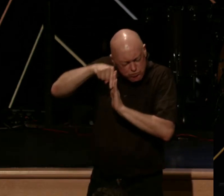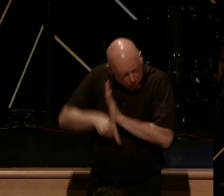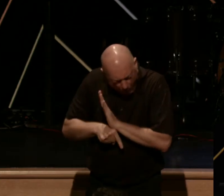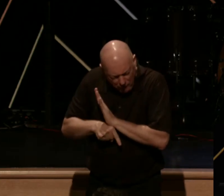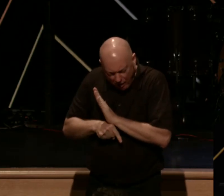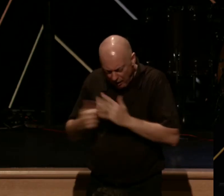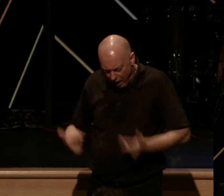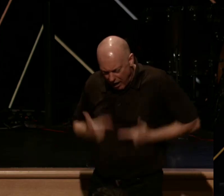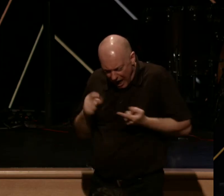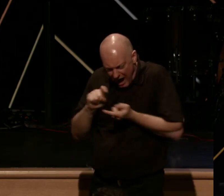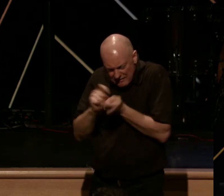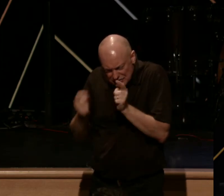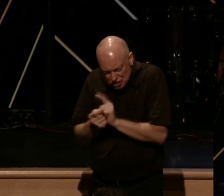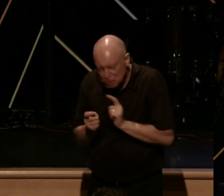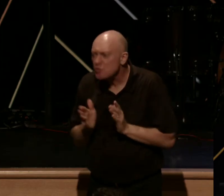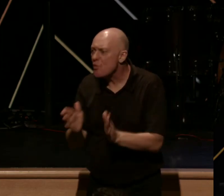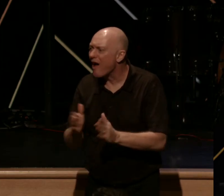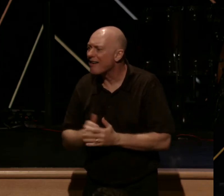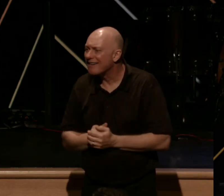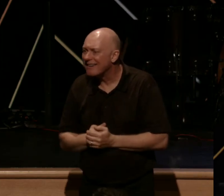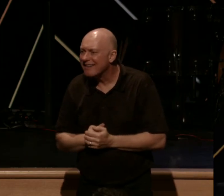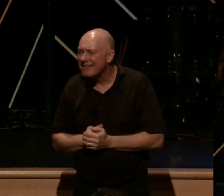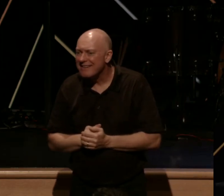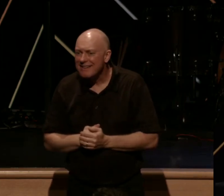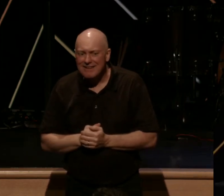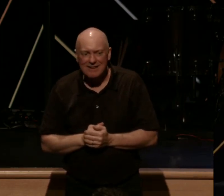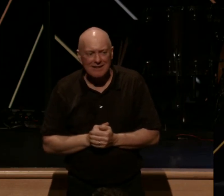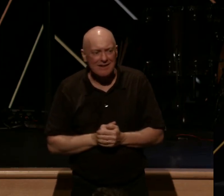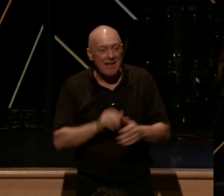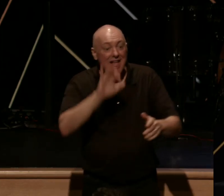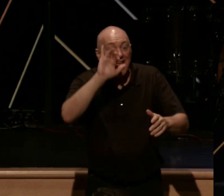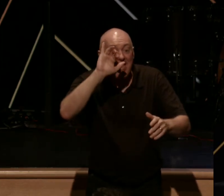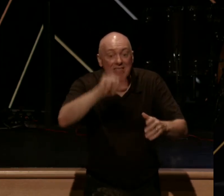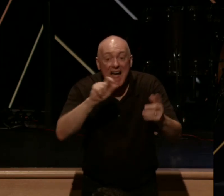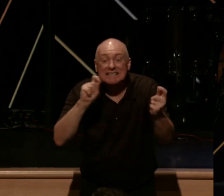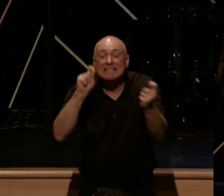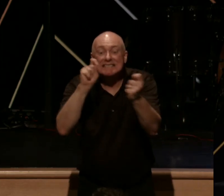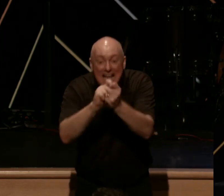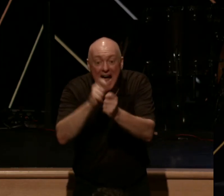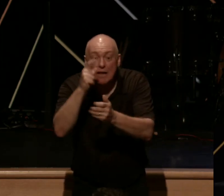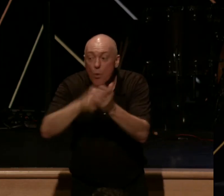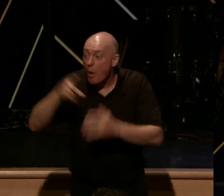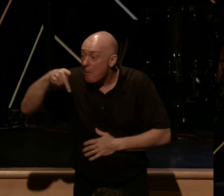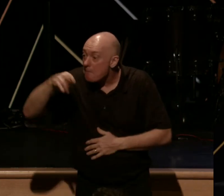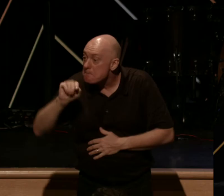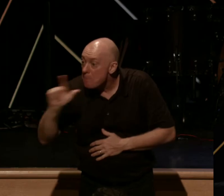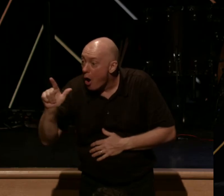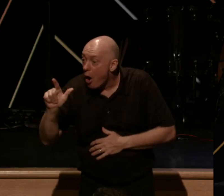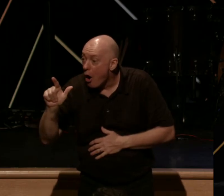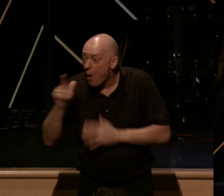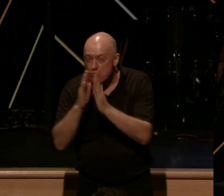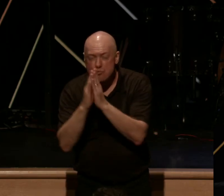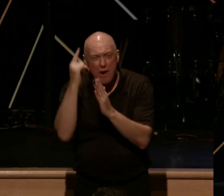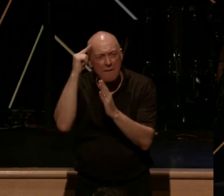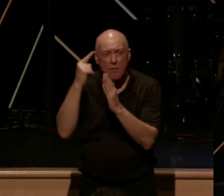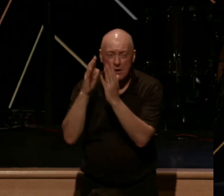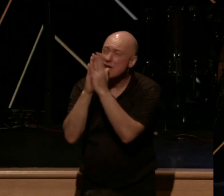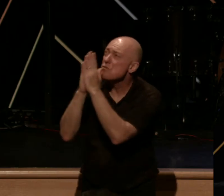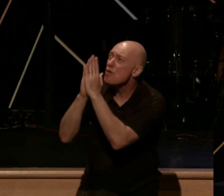-changing way. And this is exactly what the Apostle Paul prayed for in Ephesians